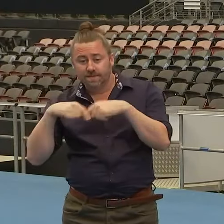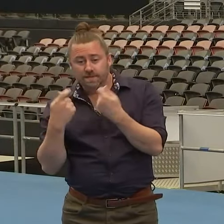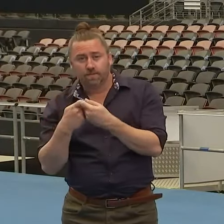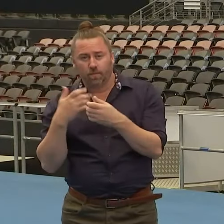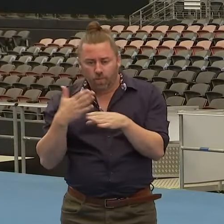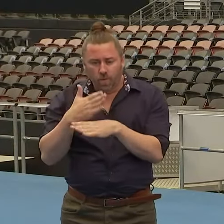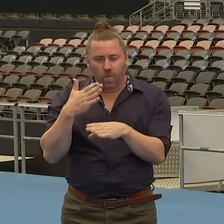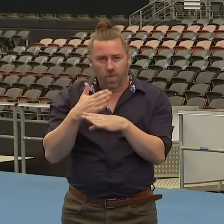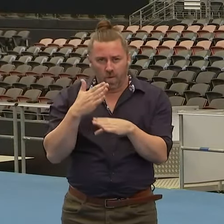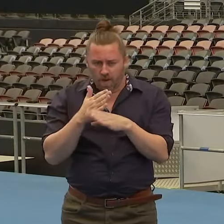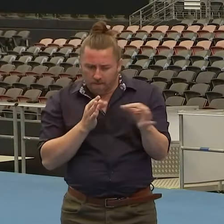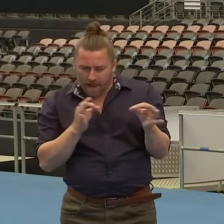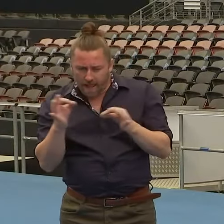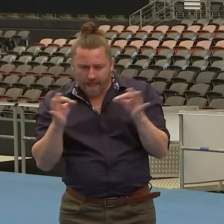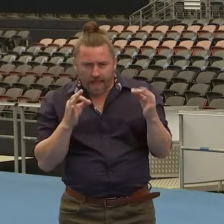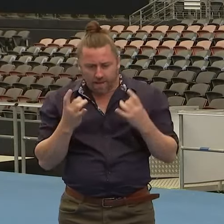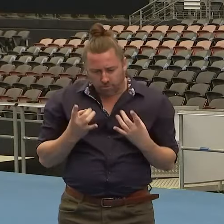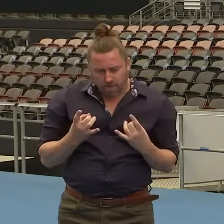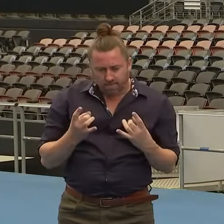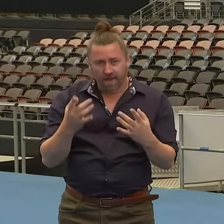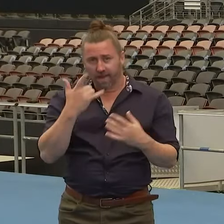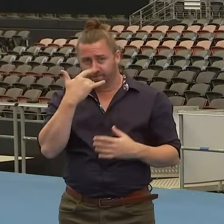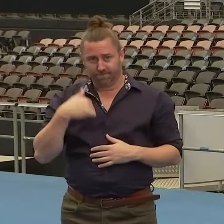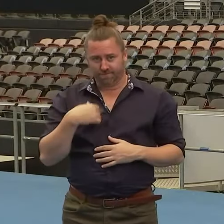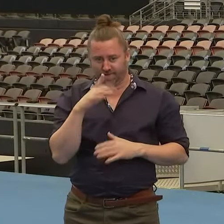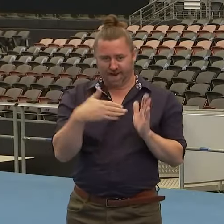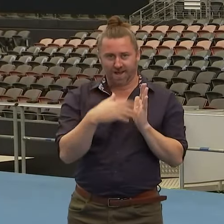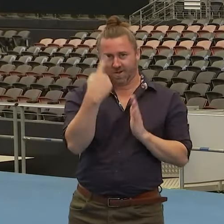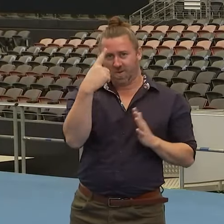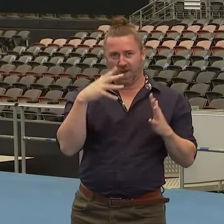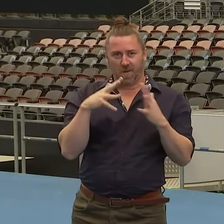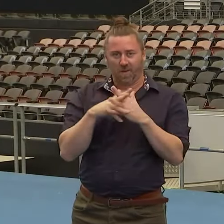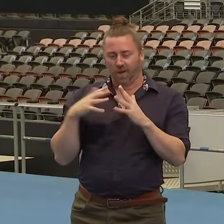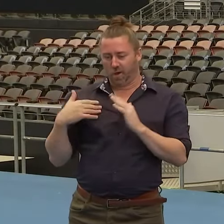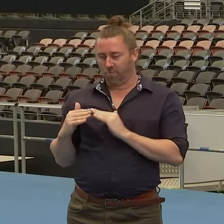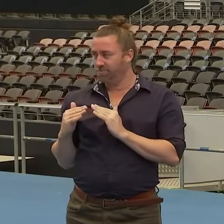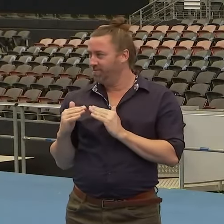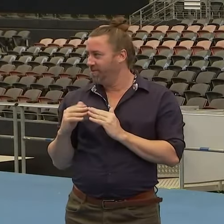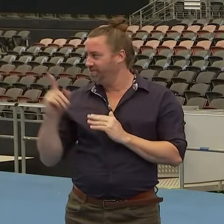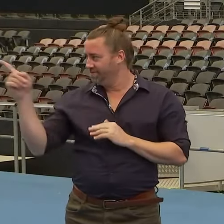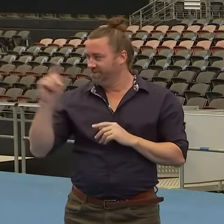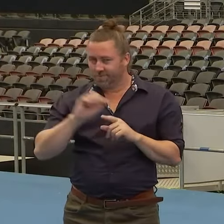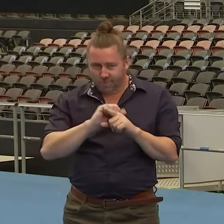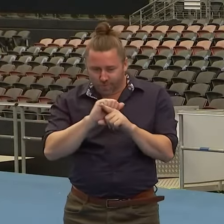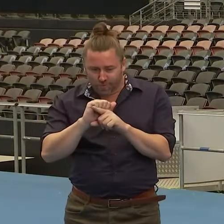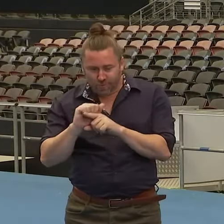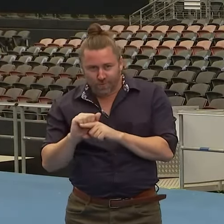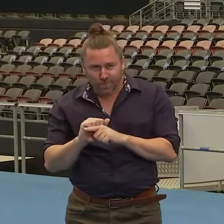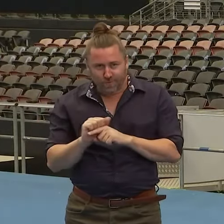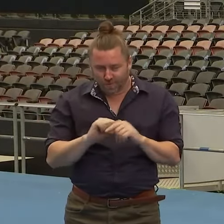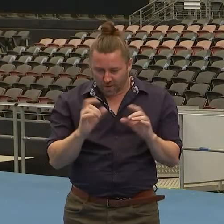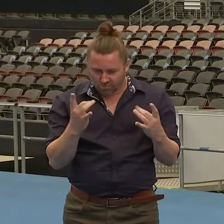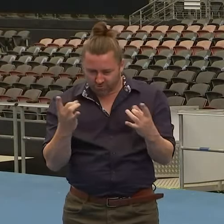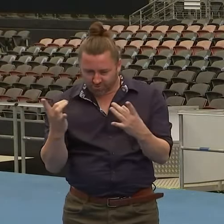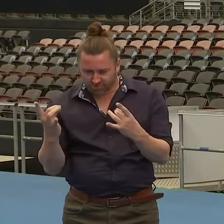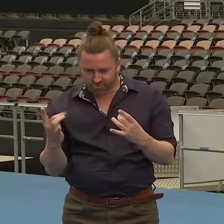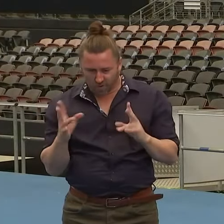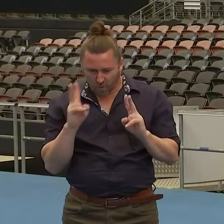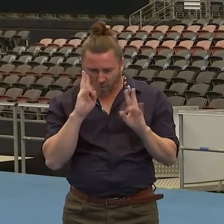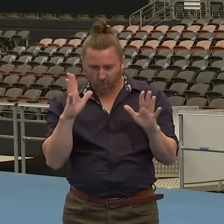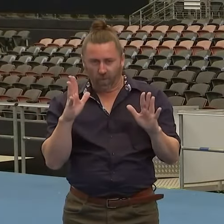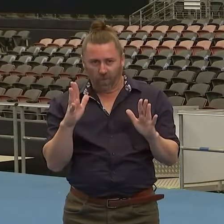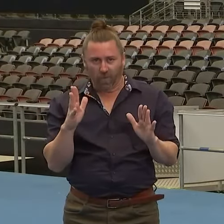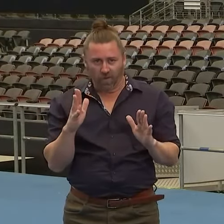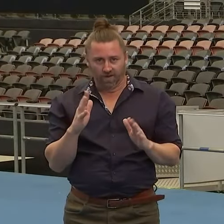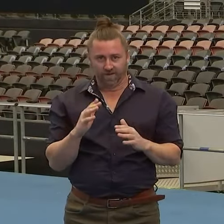on this plan. And while I've been at home in the last week, refining it right up until the last minute. So I want to thank them for their